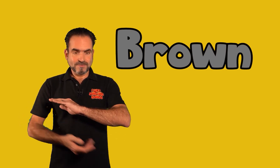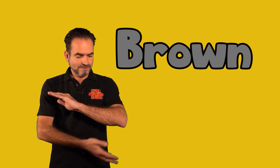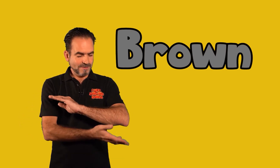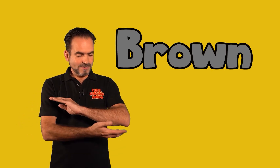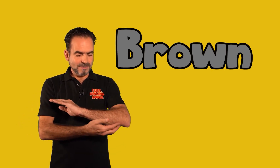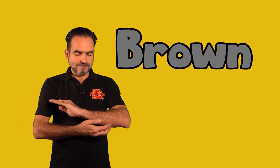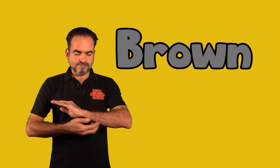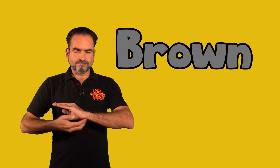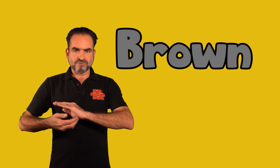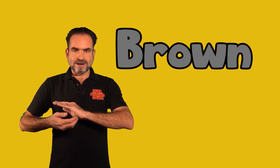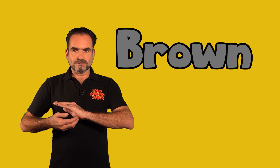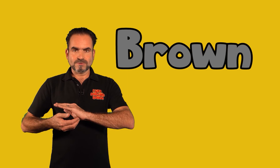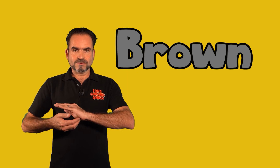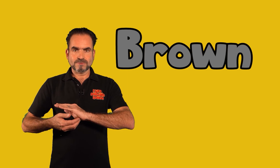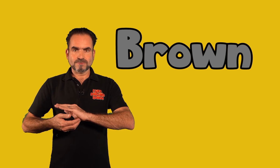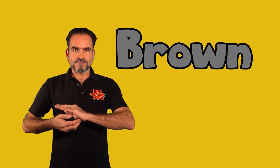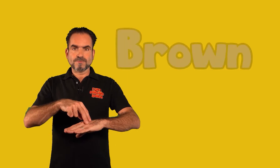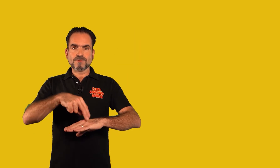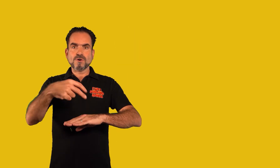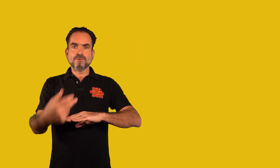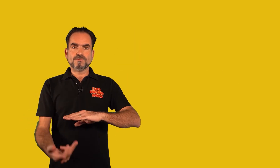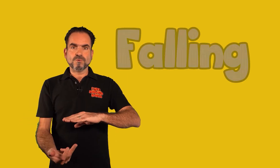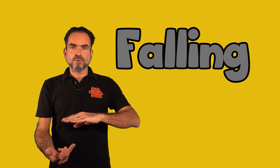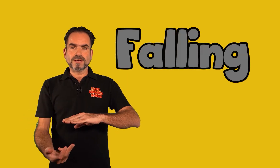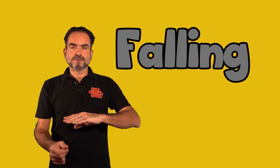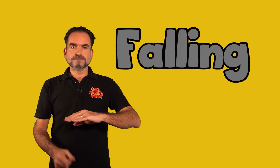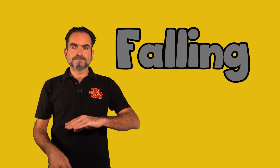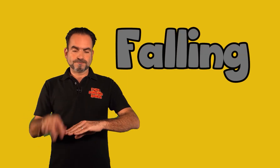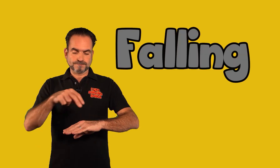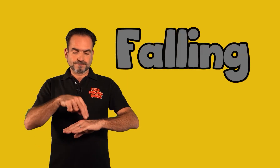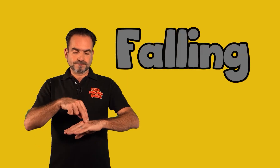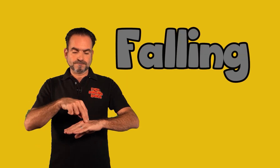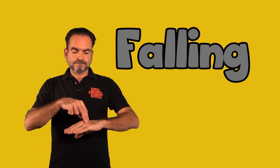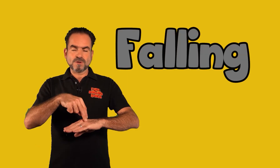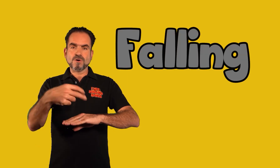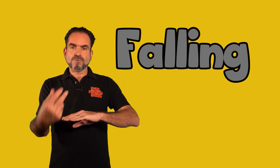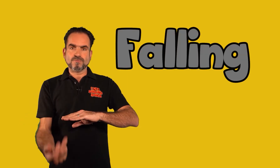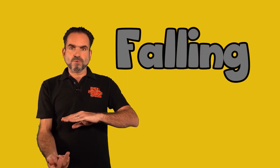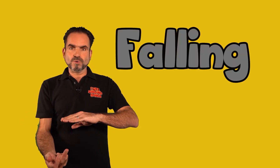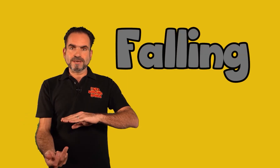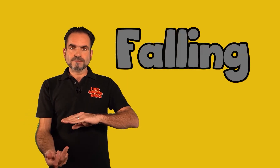brown falling falling